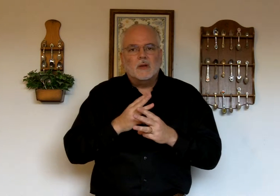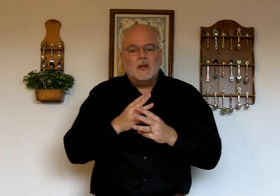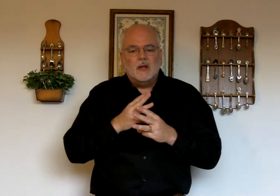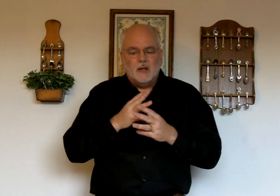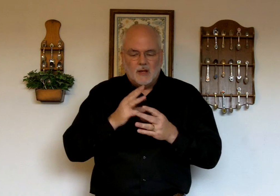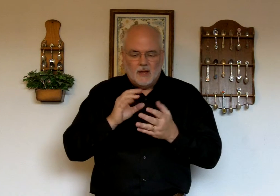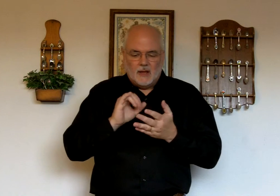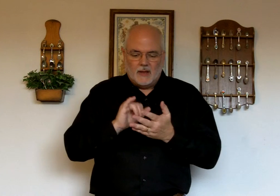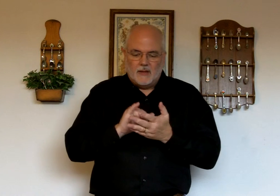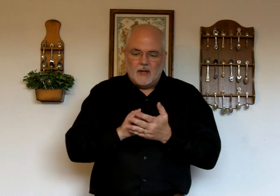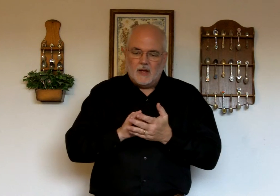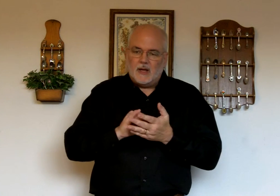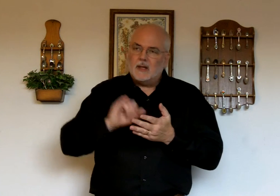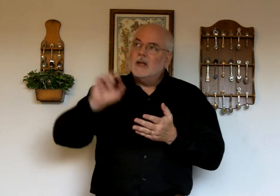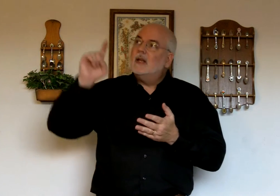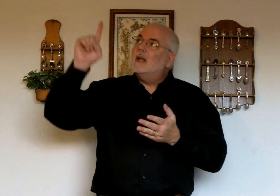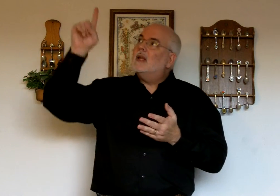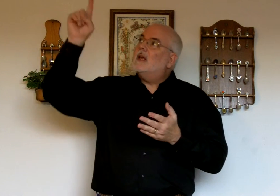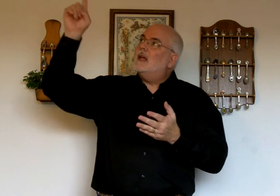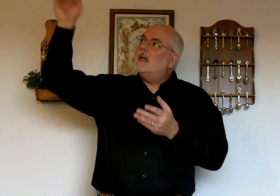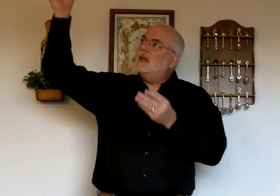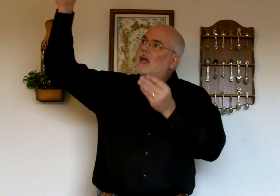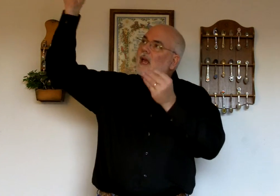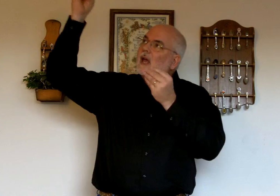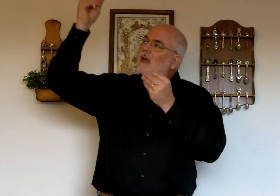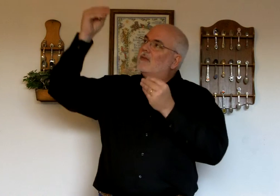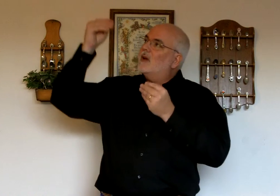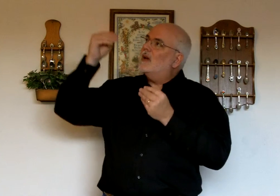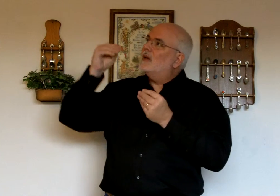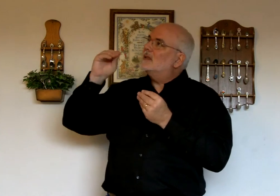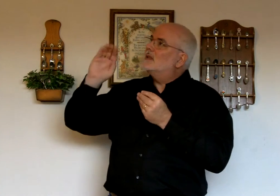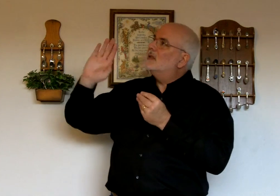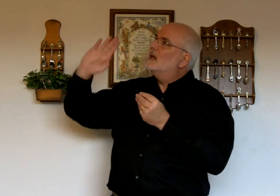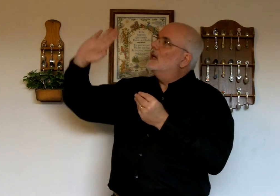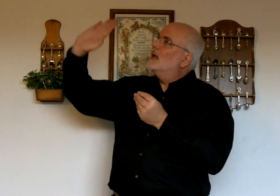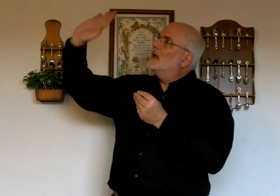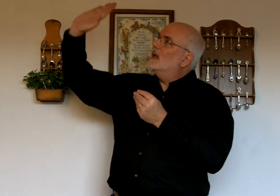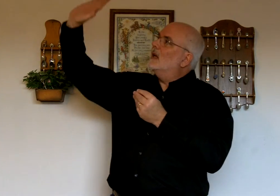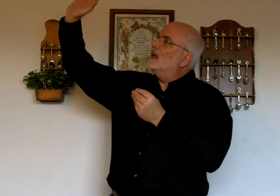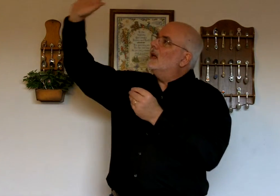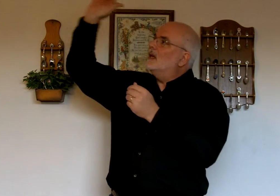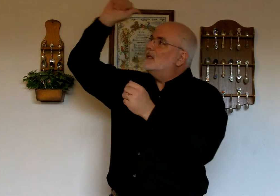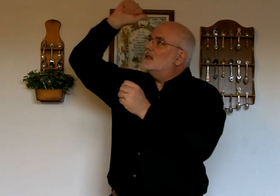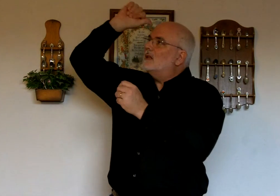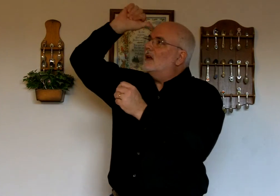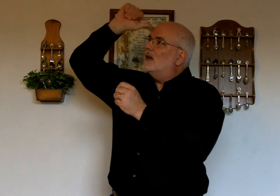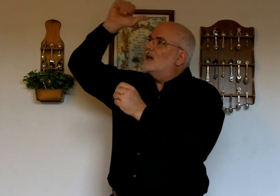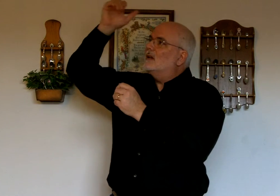that He gave us His Son,